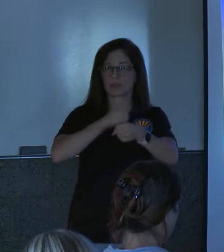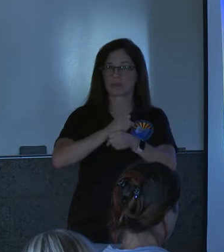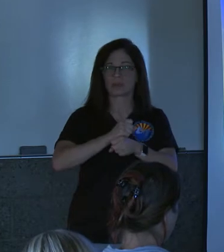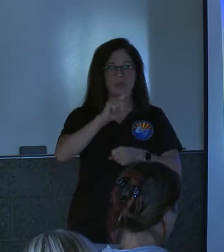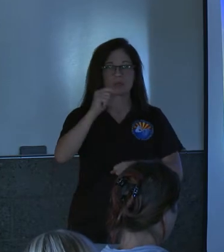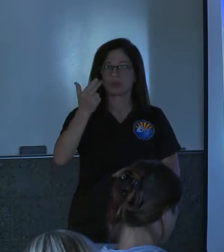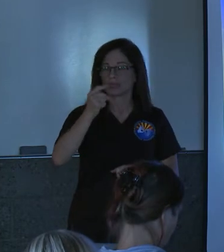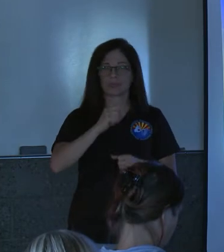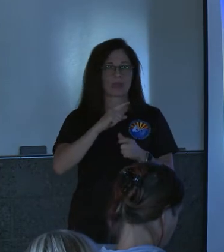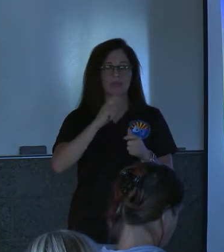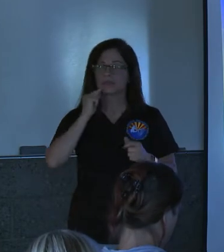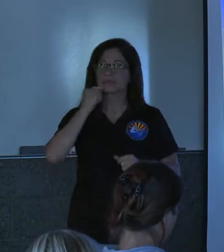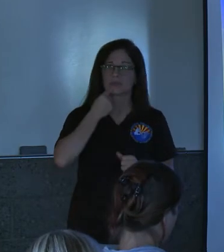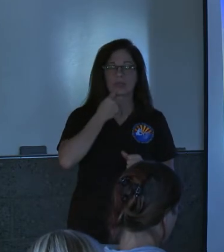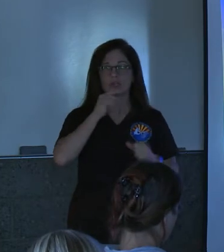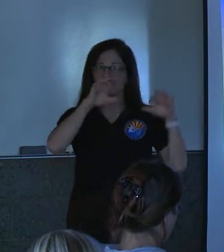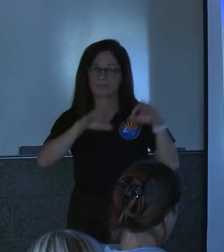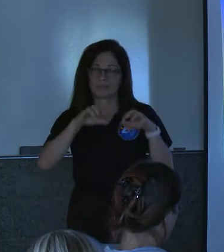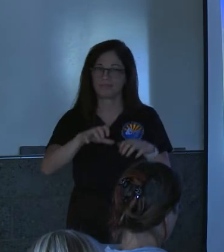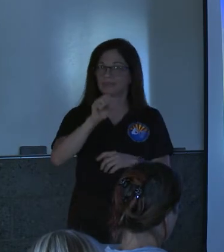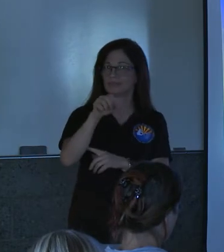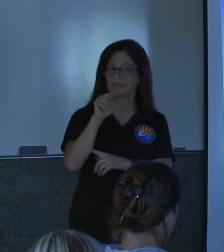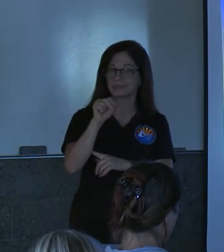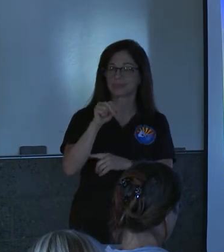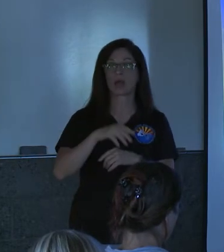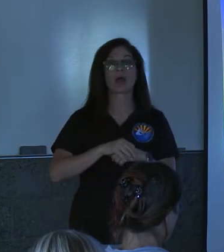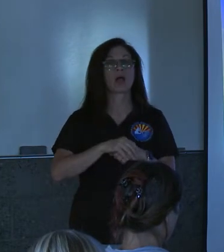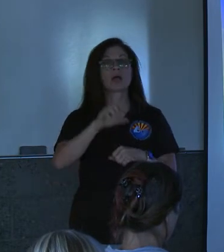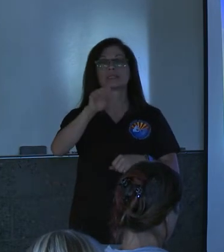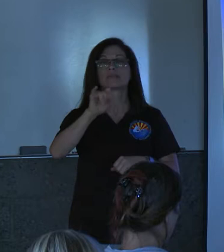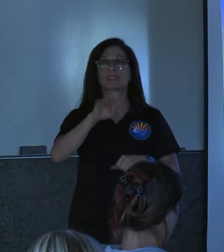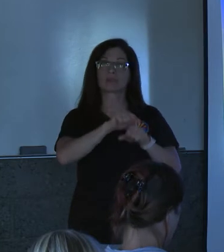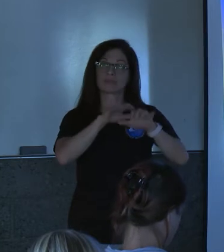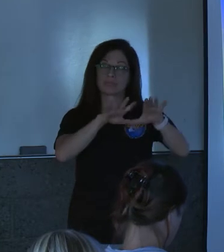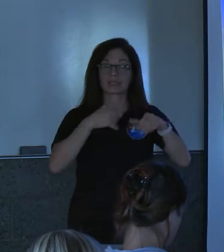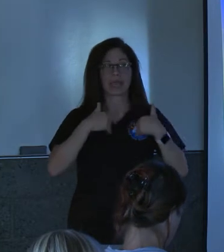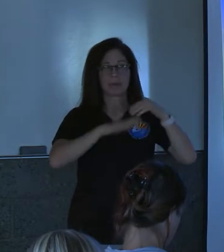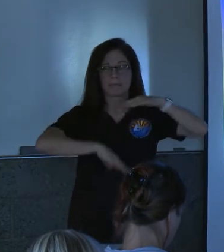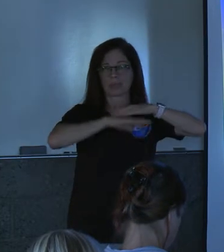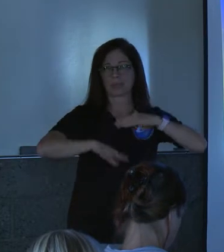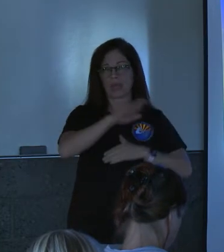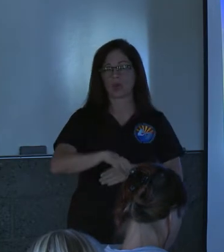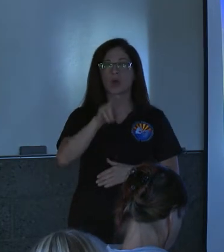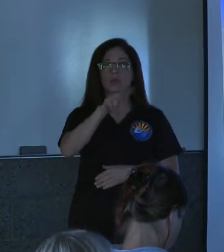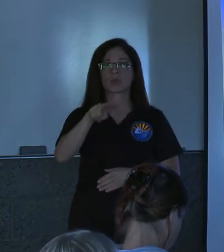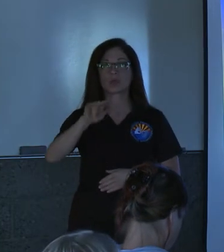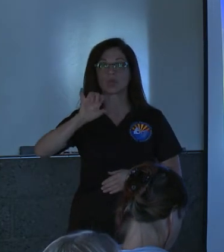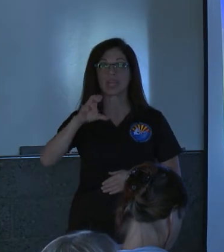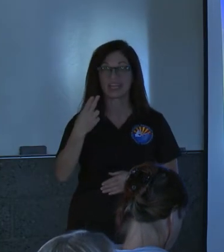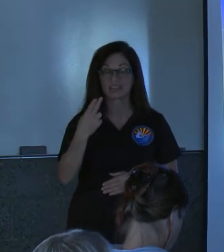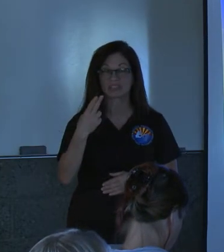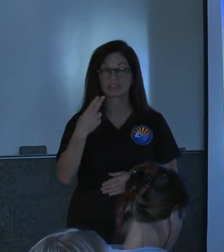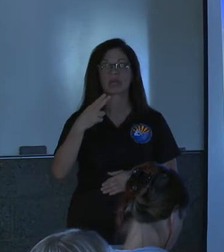very severe monsoon season we had then the peaks had a maximum of about 22 inches of rain for